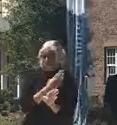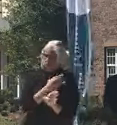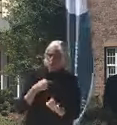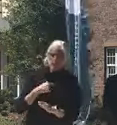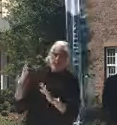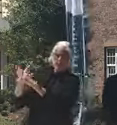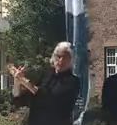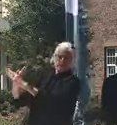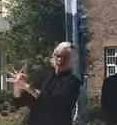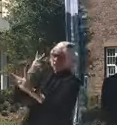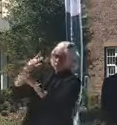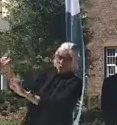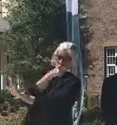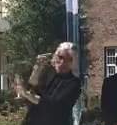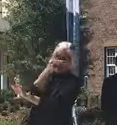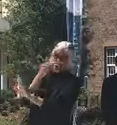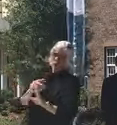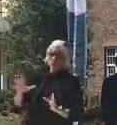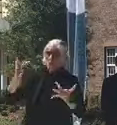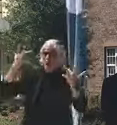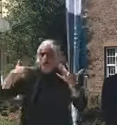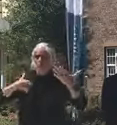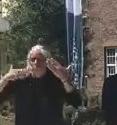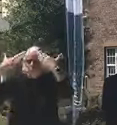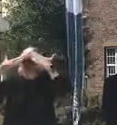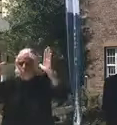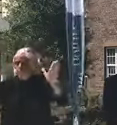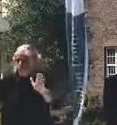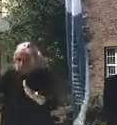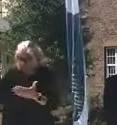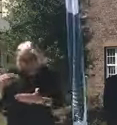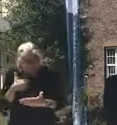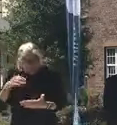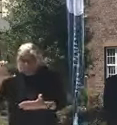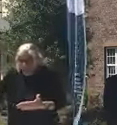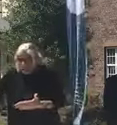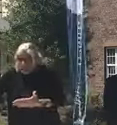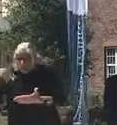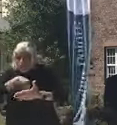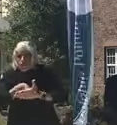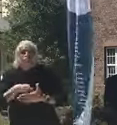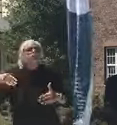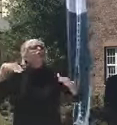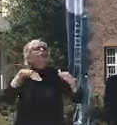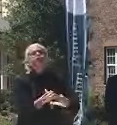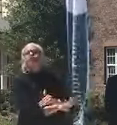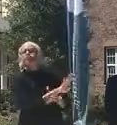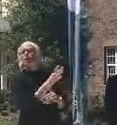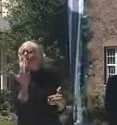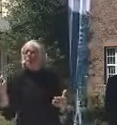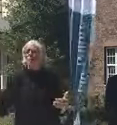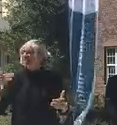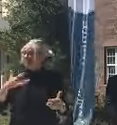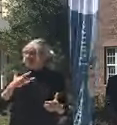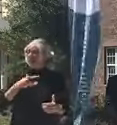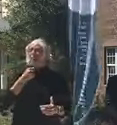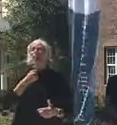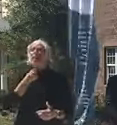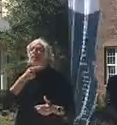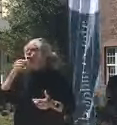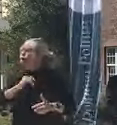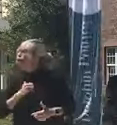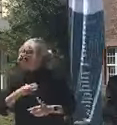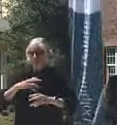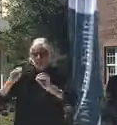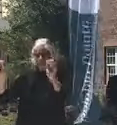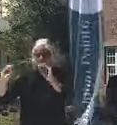because we didn't know who was carrying the disease. You have someone go in, and they may not have even shown symptoms. You could have had an outbreak.